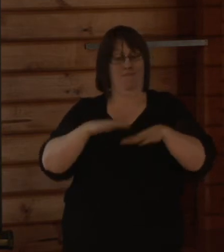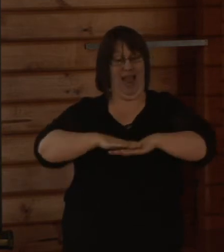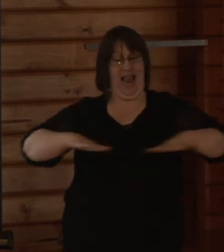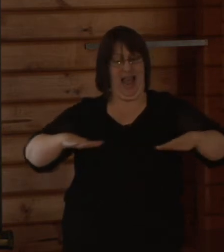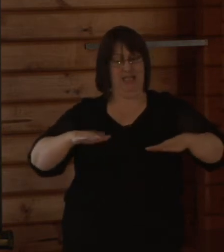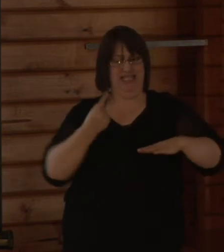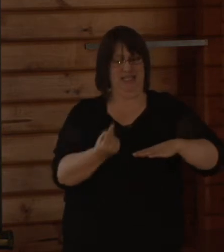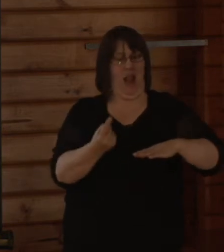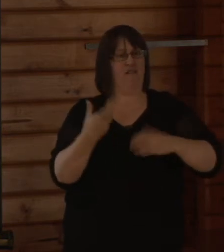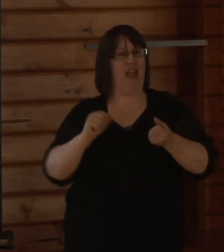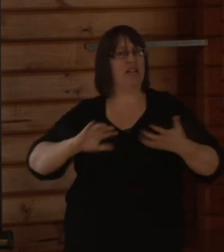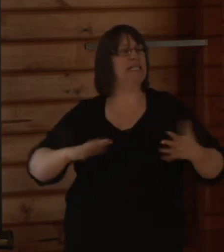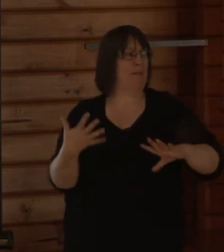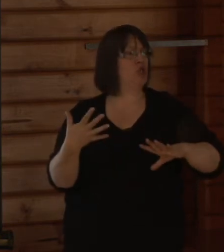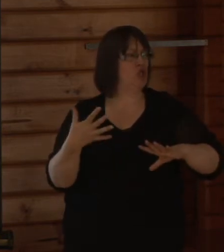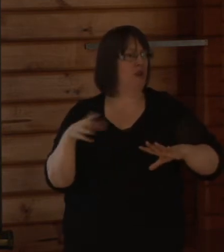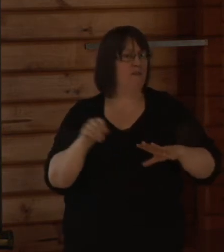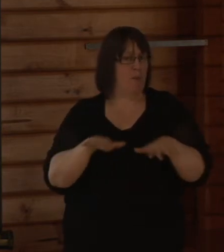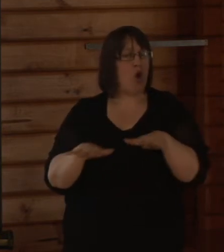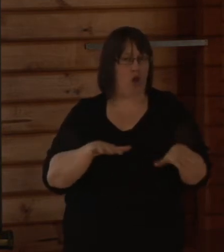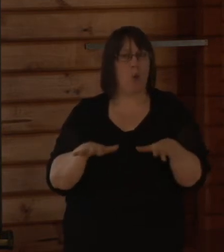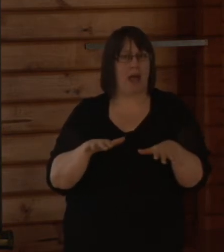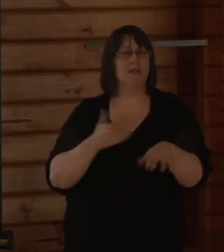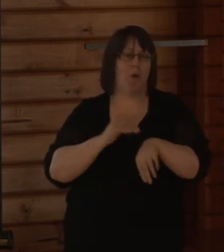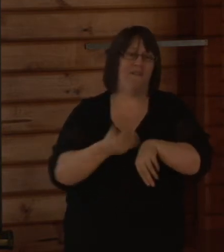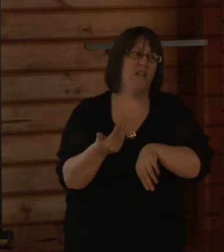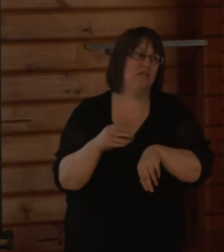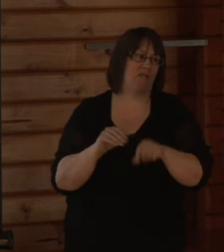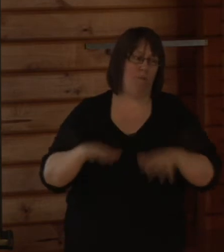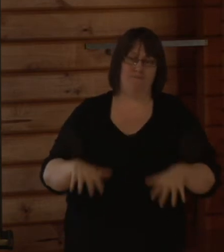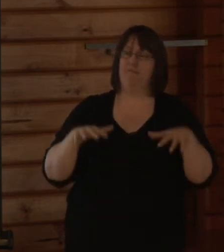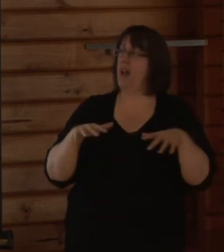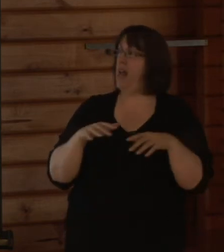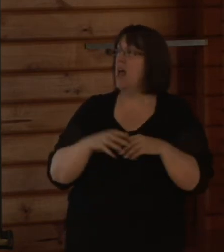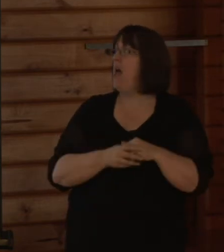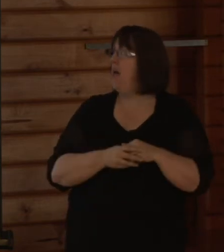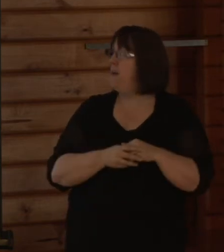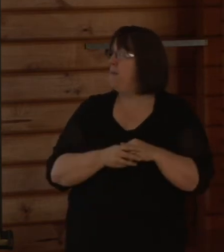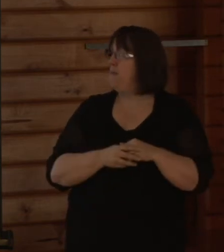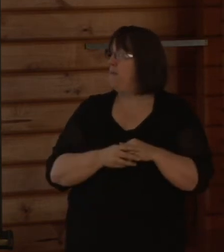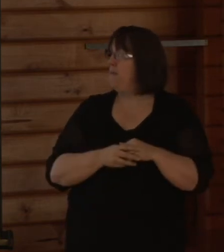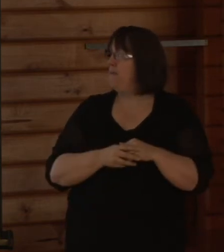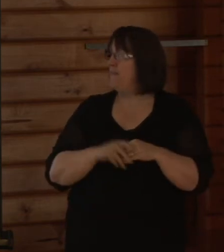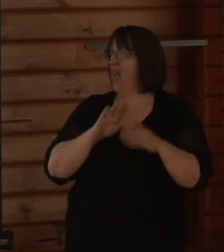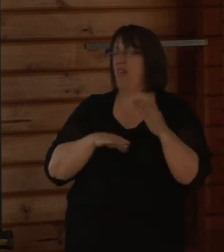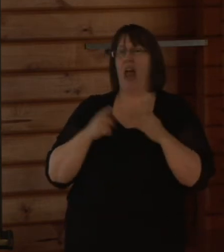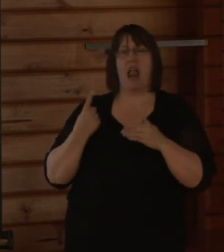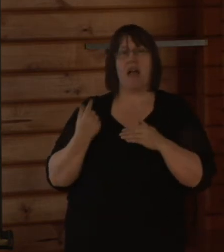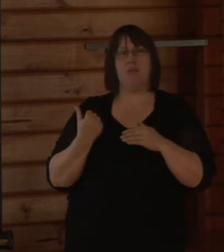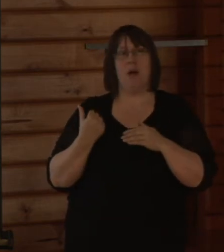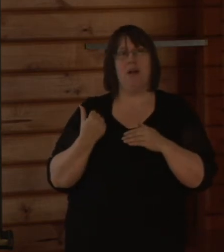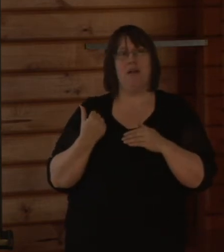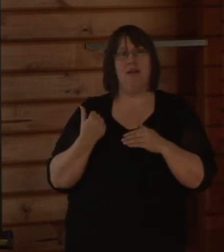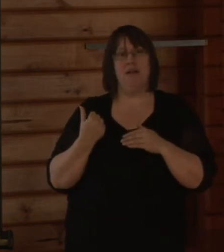Canterbury earthquake sequence. And thirdly and finally, and this is considered not by